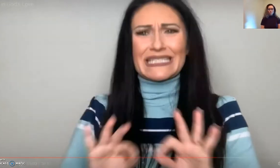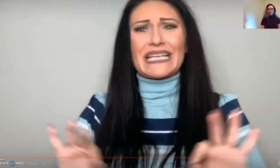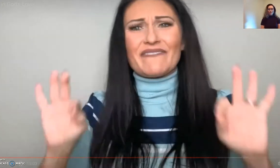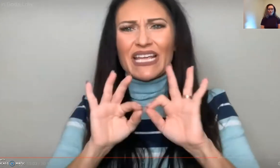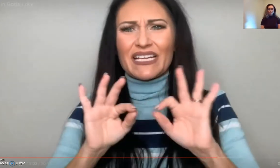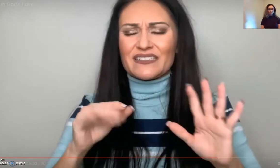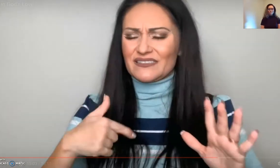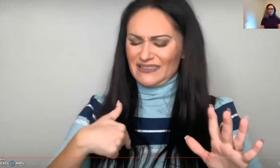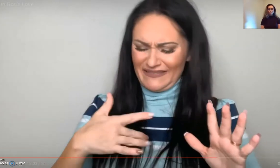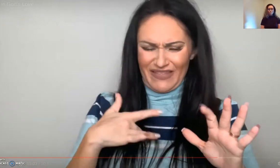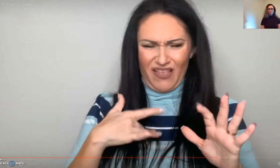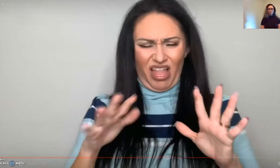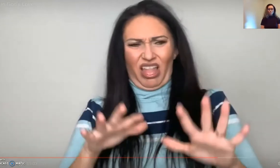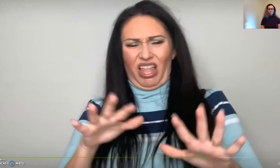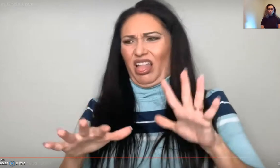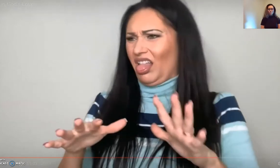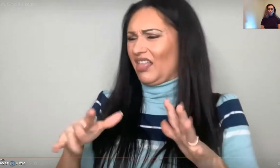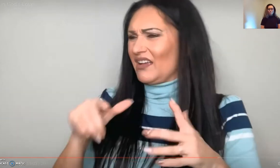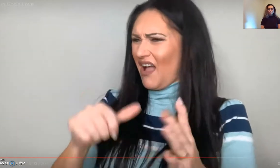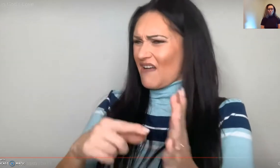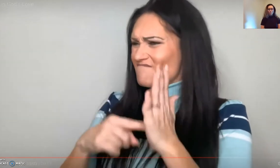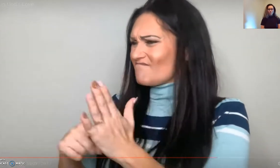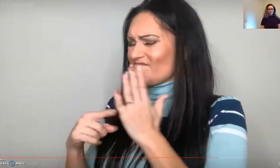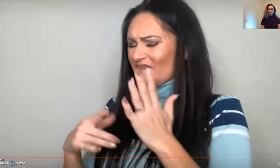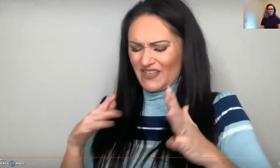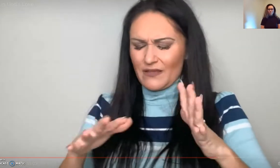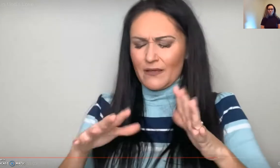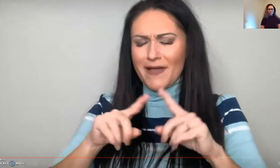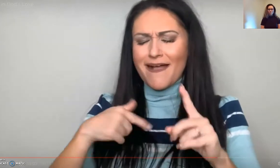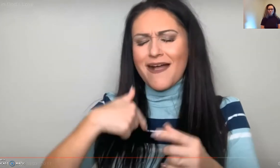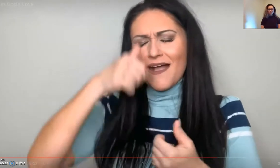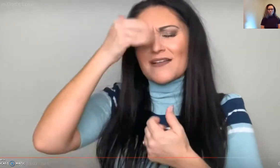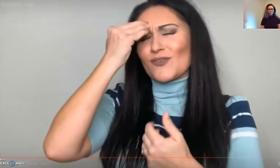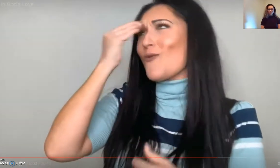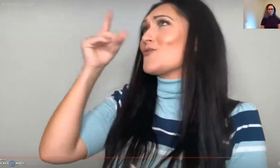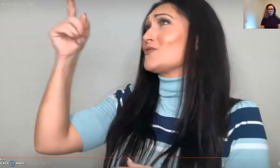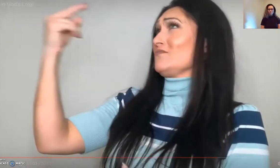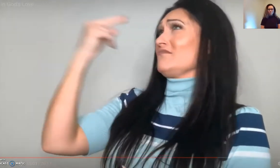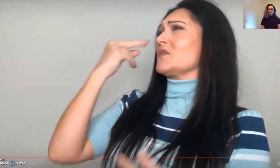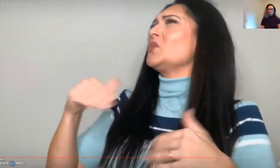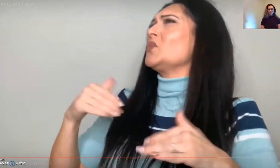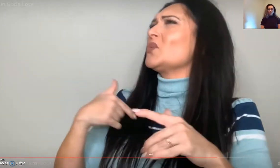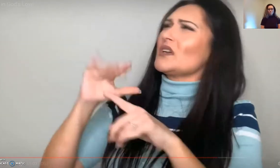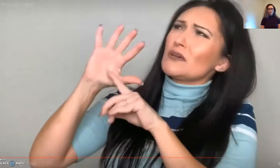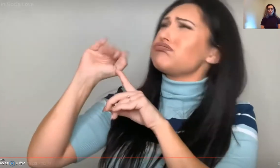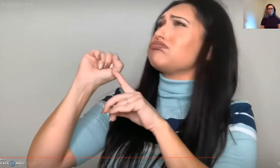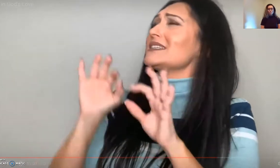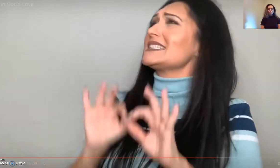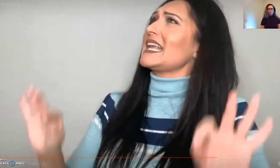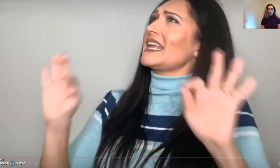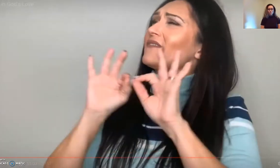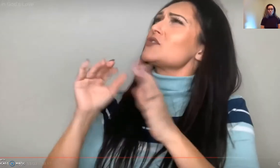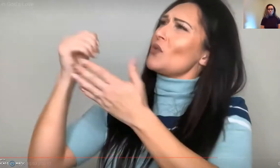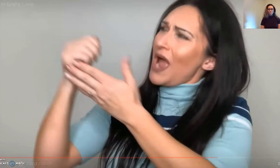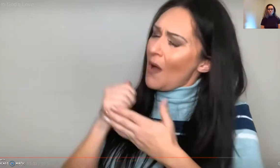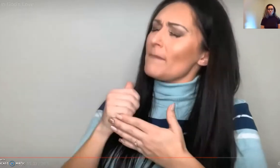I need to feel important and complete, but I know that you're watching me